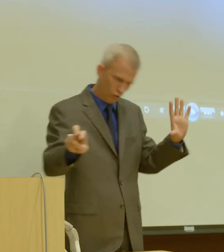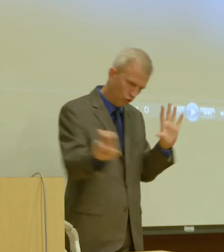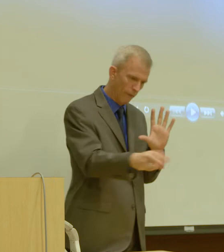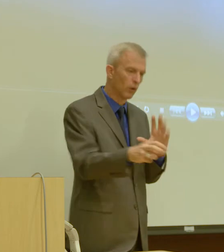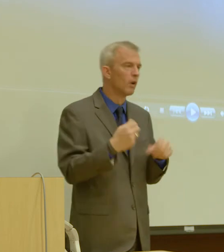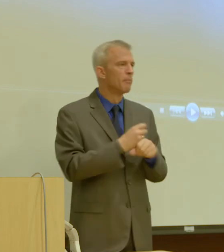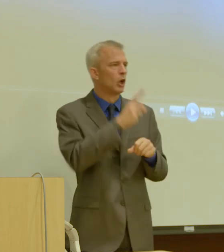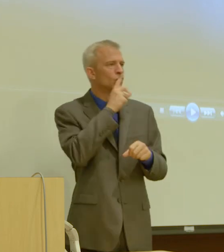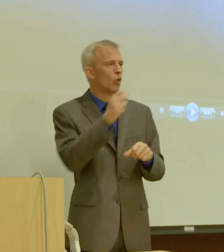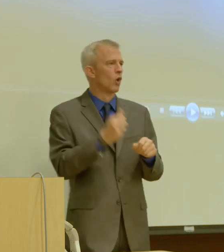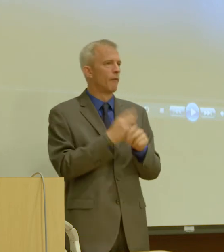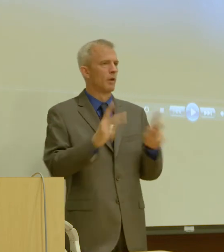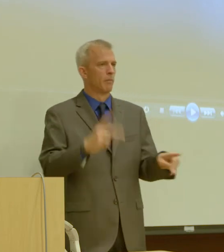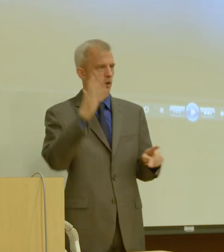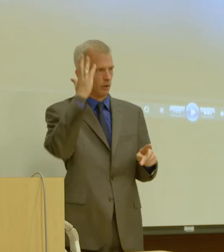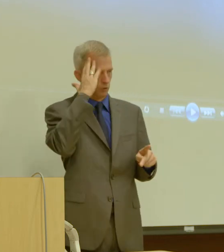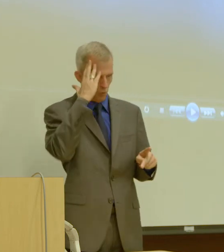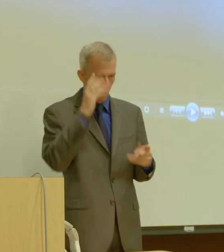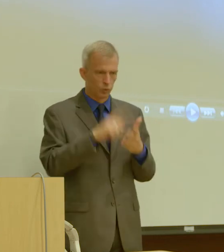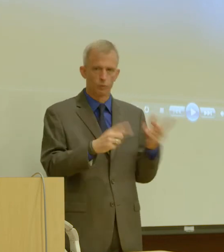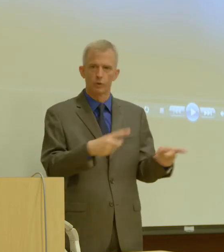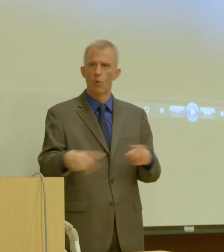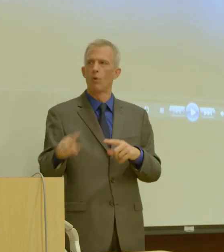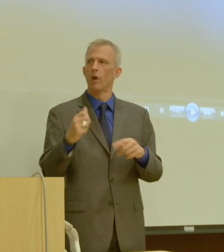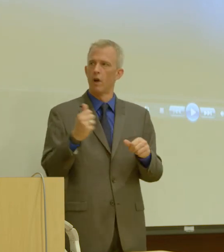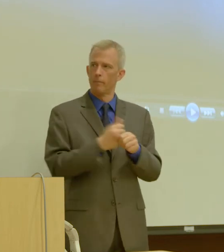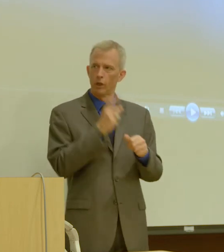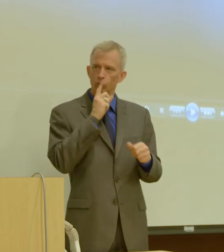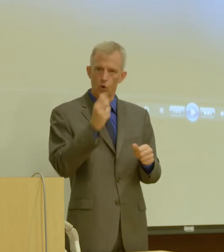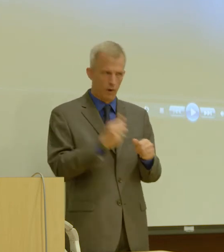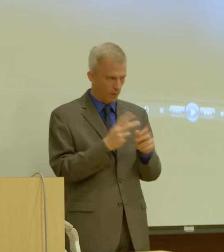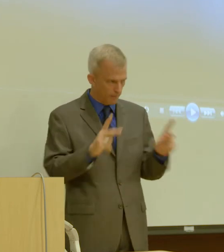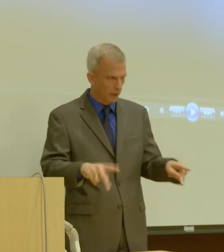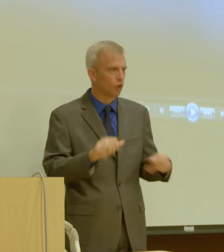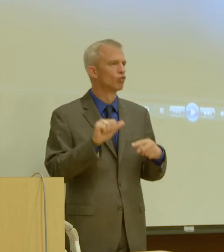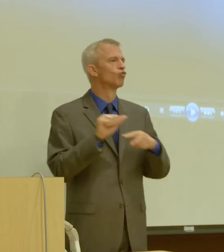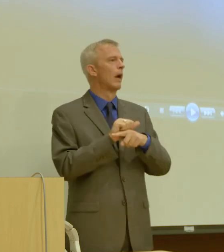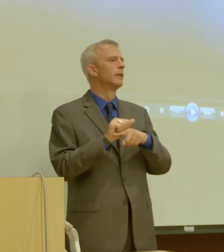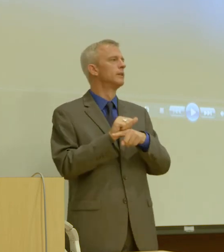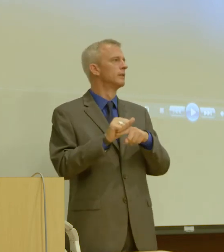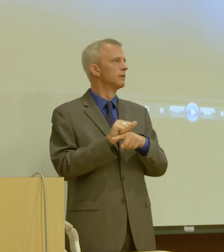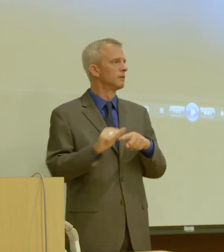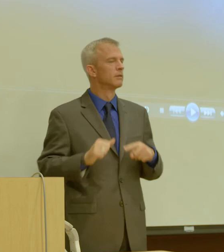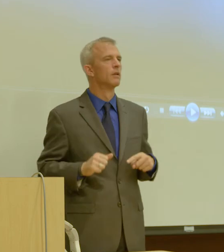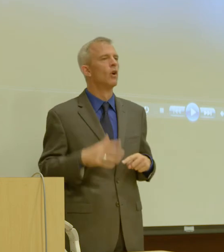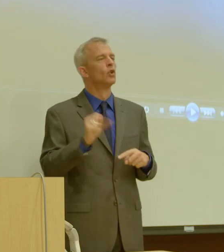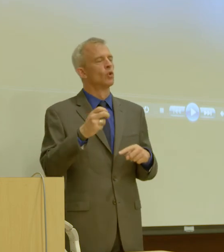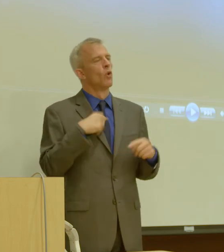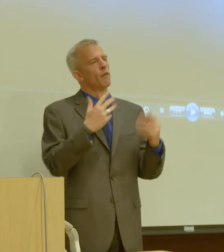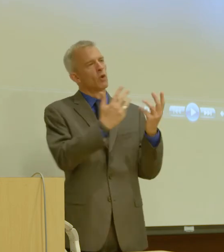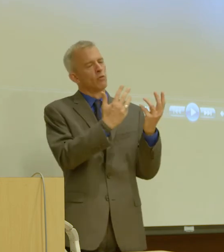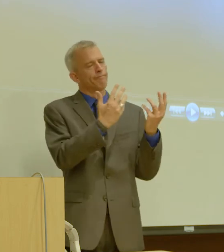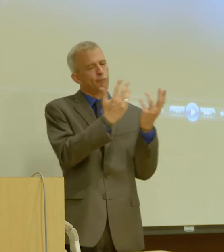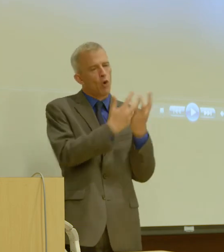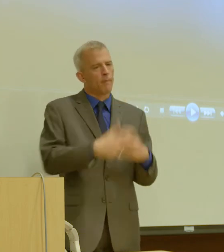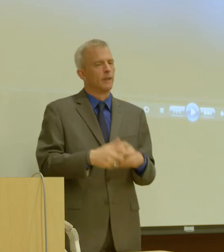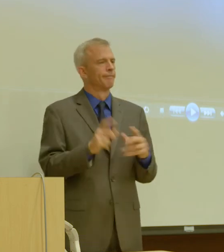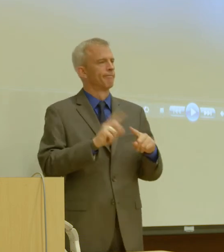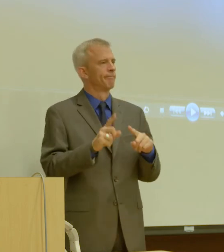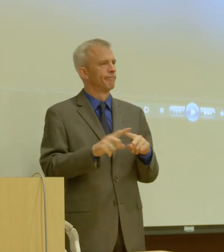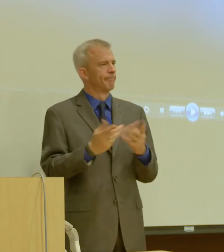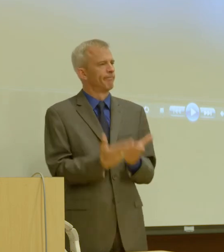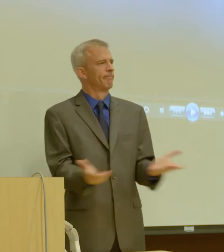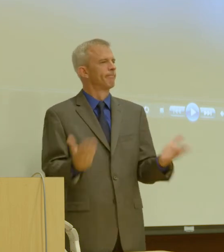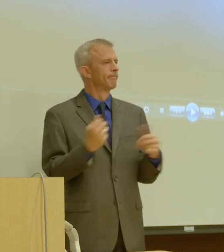Everybody's, uh, rolled that out. Everybody's trained. Um, so there's a combination of, uh, of activities that have to be completed to make that,